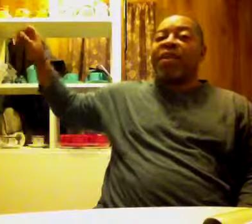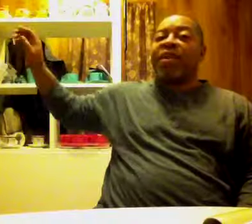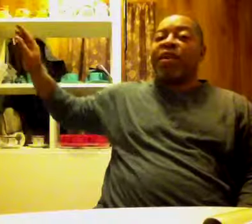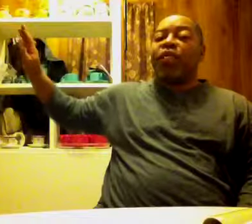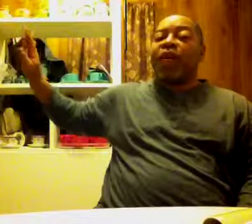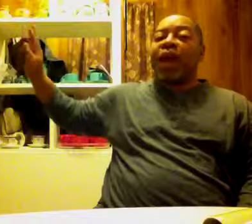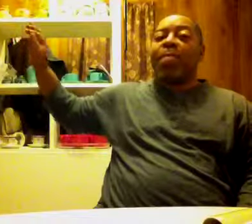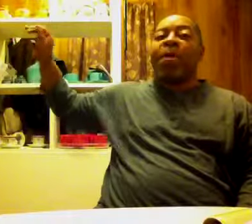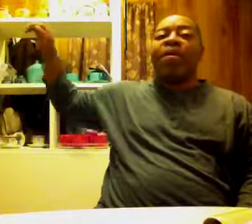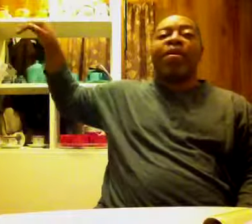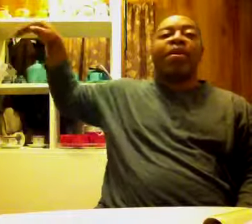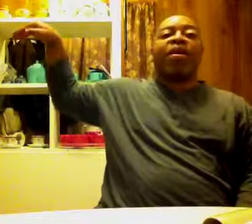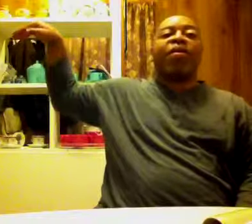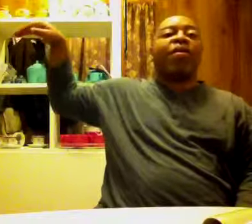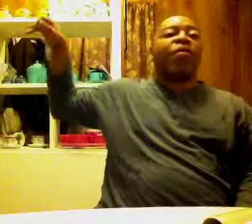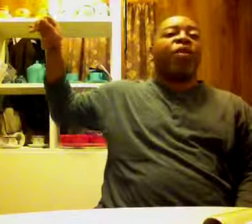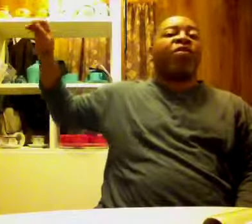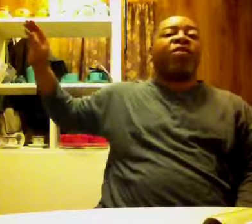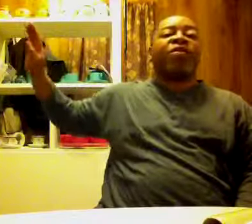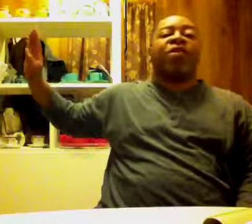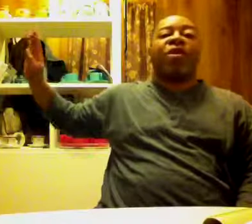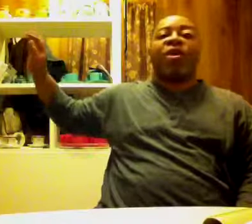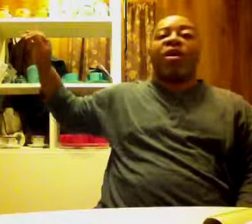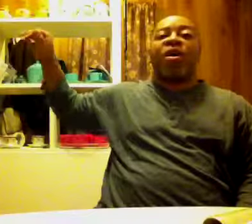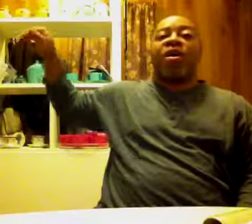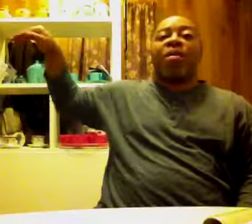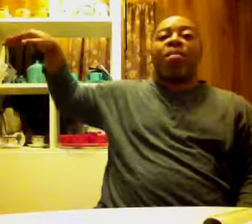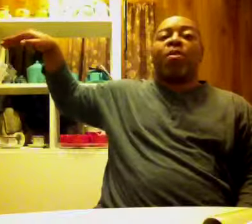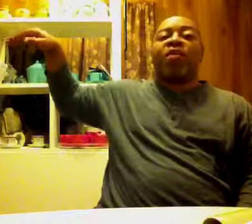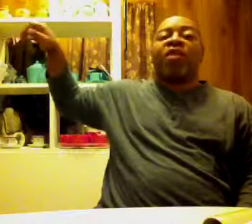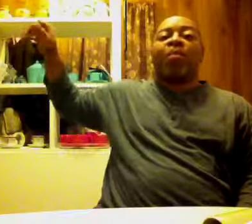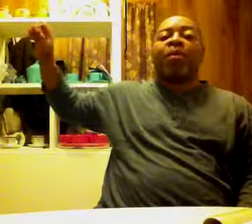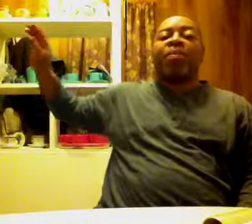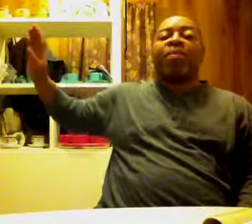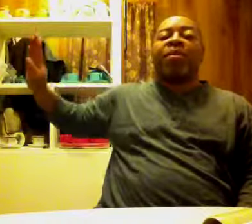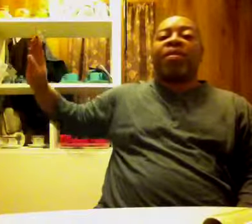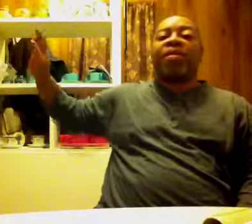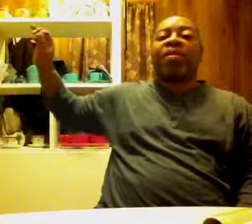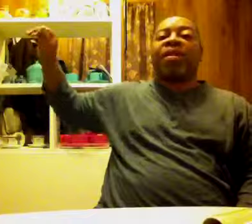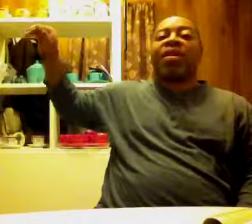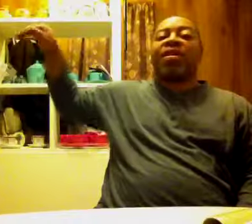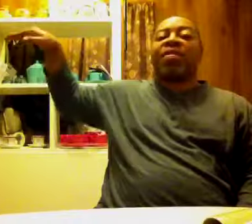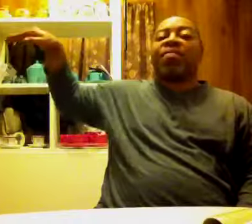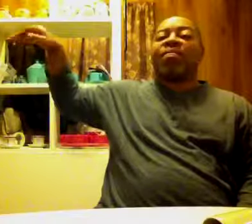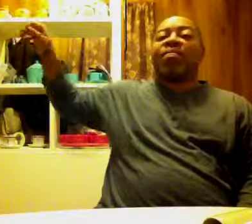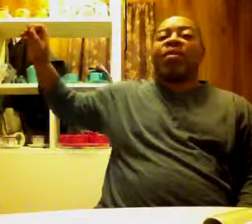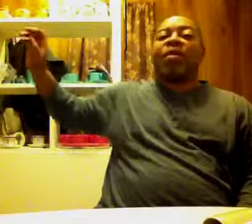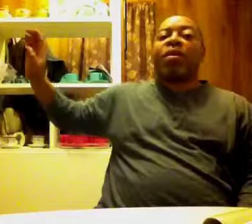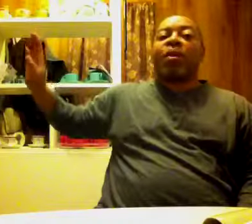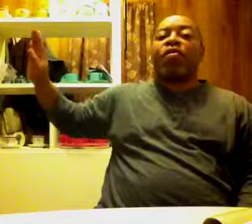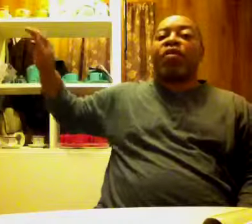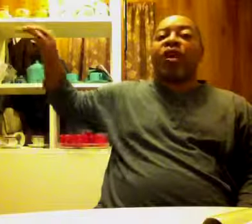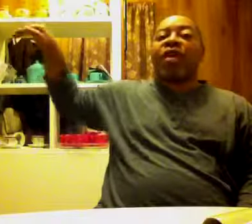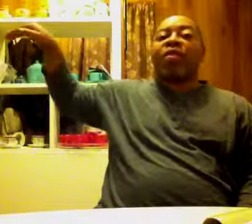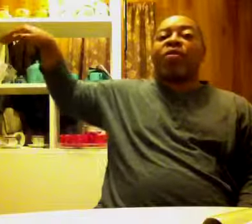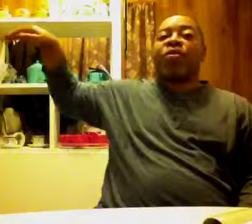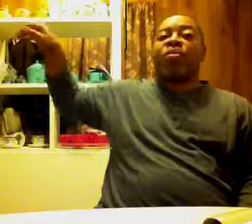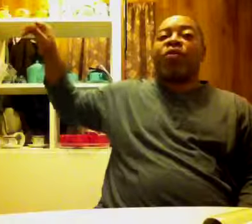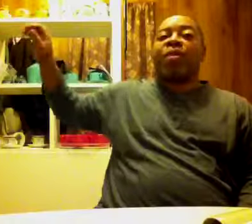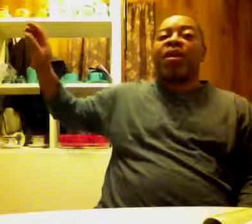know, it looks a lot better, you know, if your wrists are more supple, but it's still kind of a cool movement,